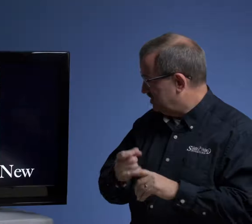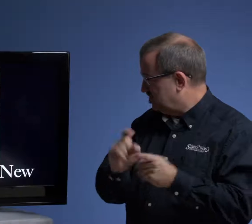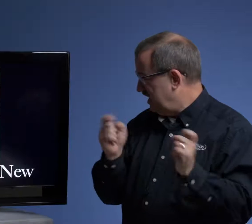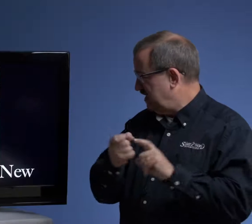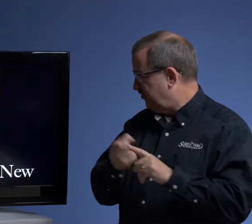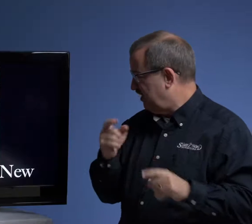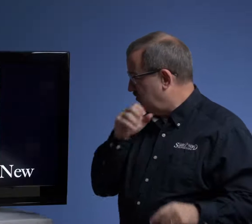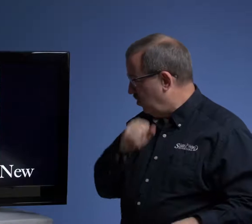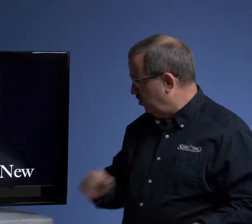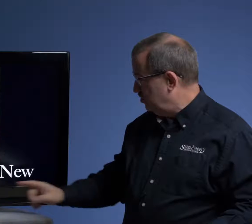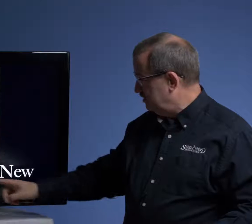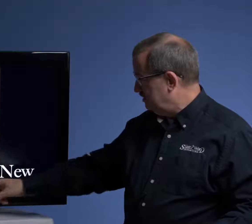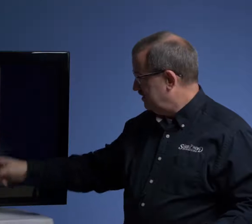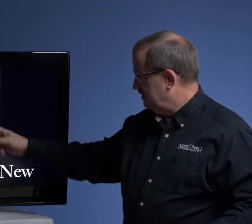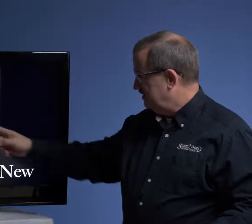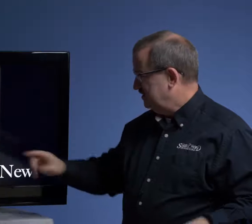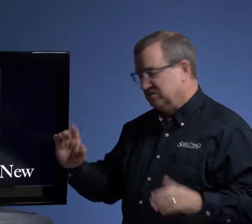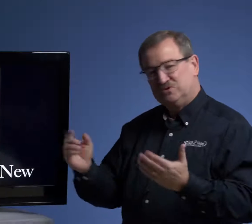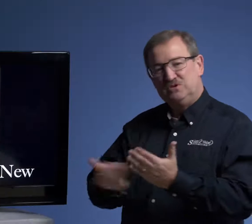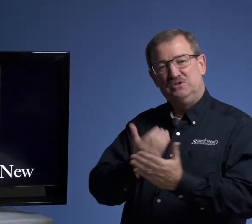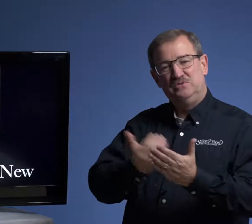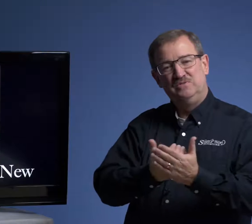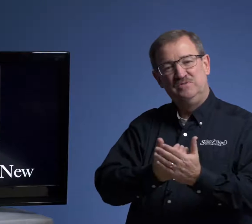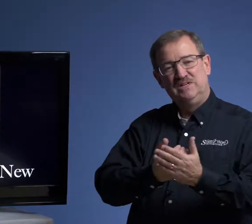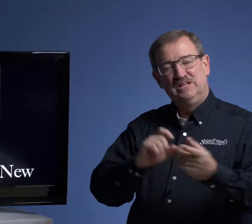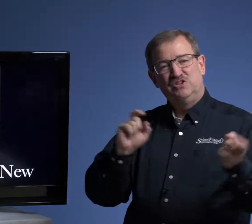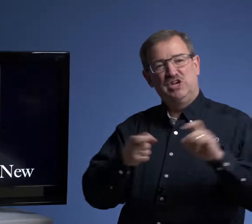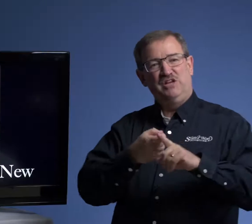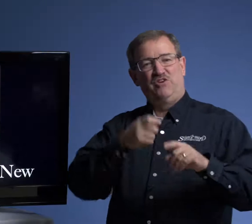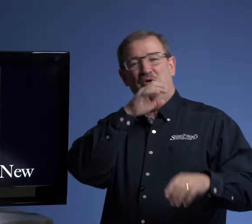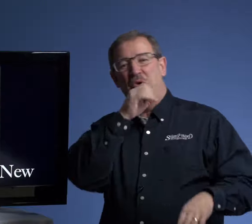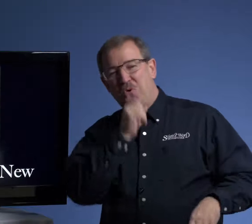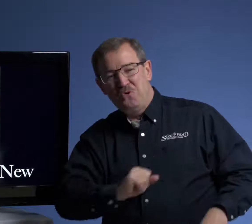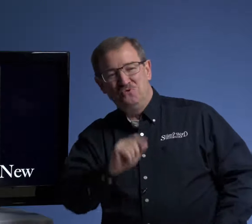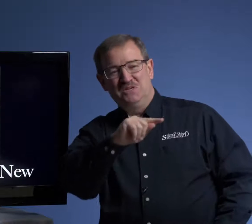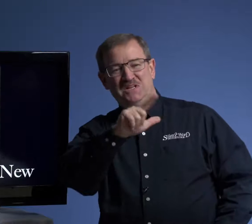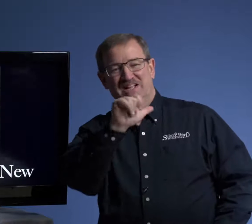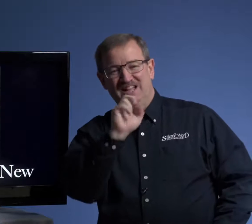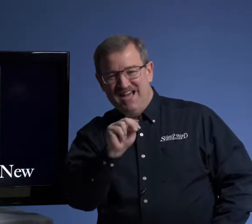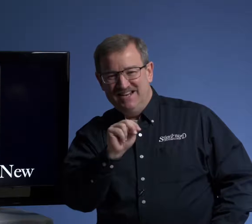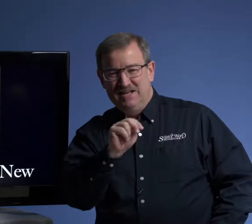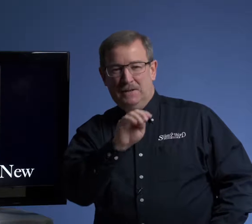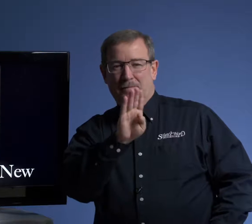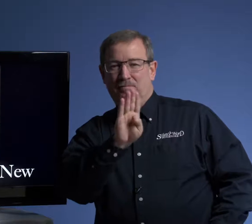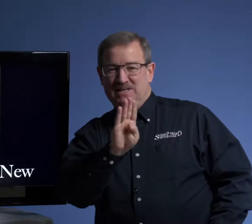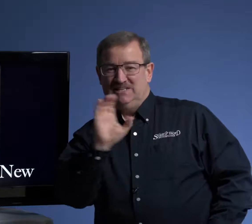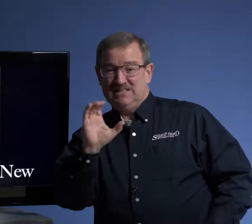The change from old to new, the change from the old Glenn BC